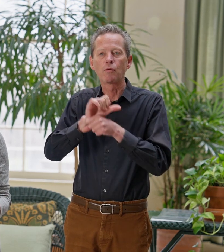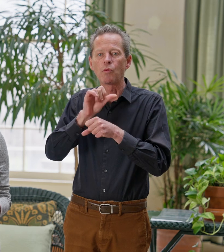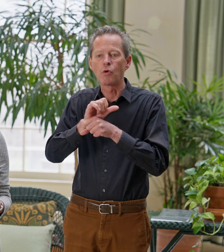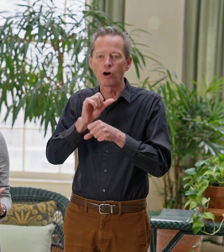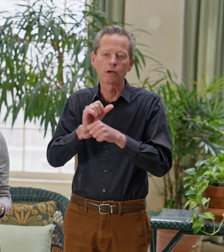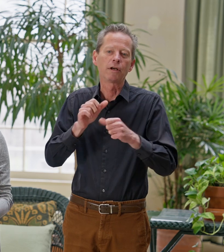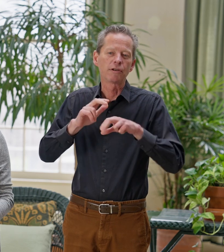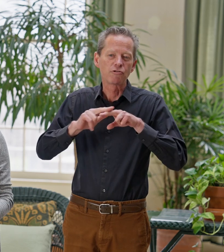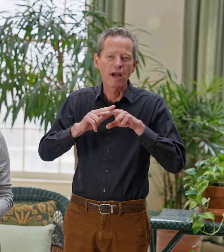like the Smithsonian.